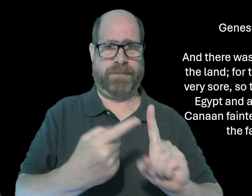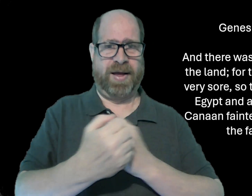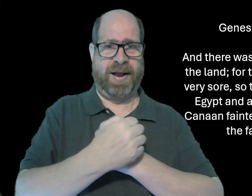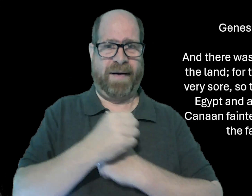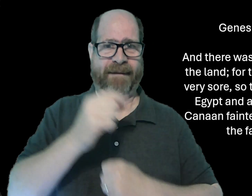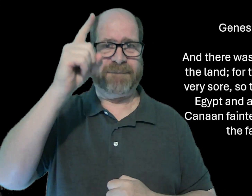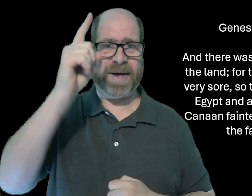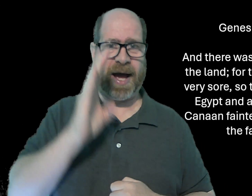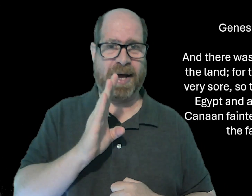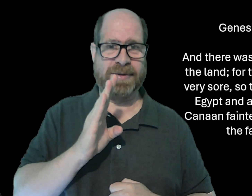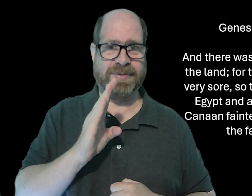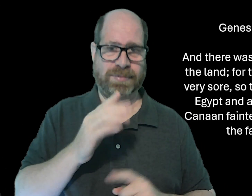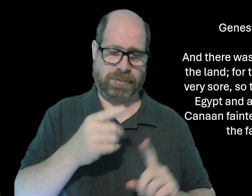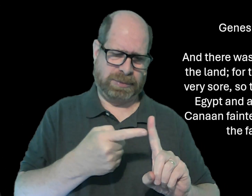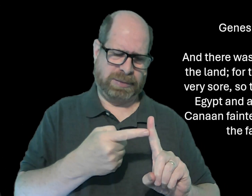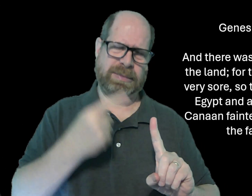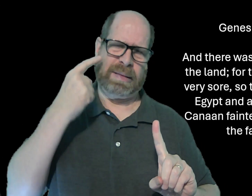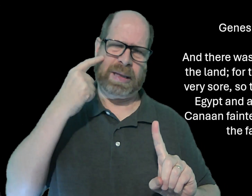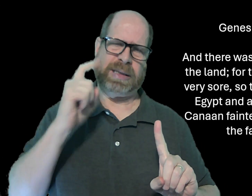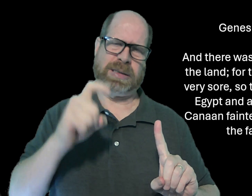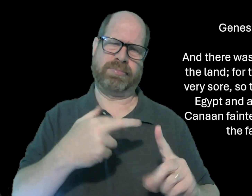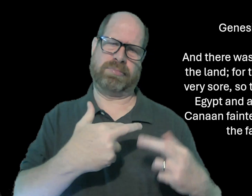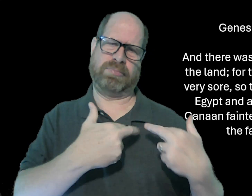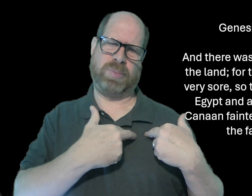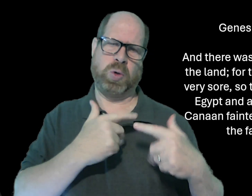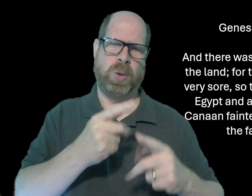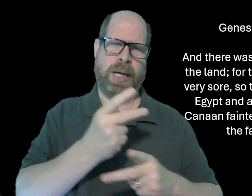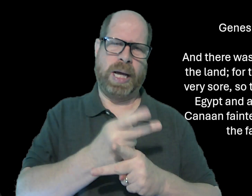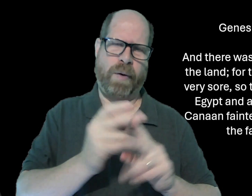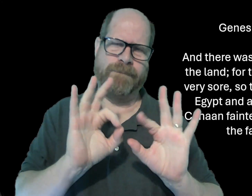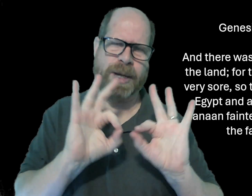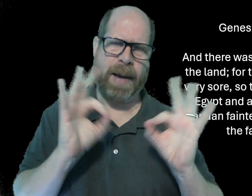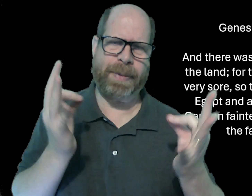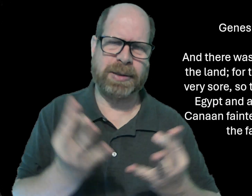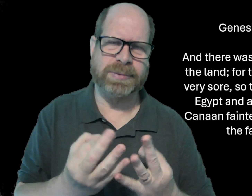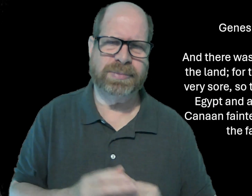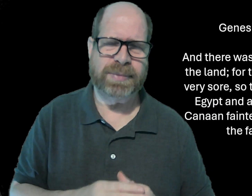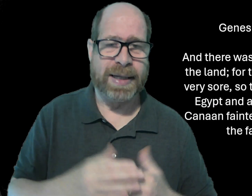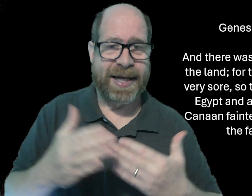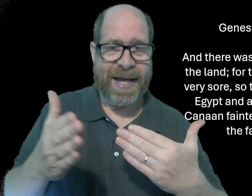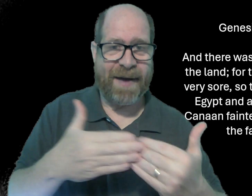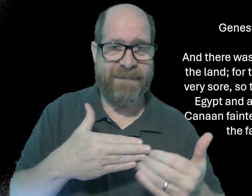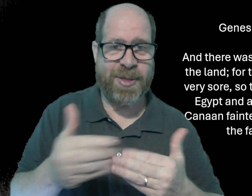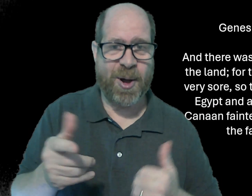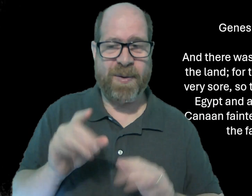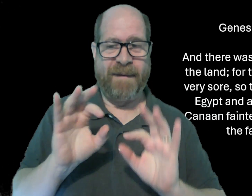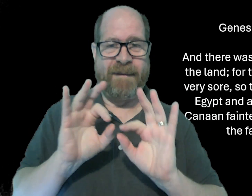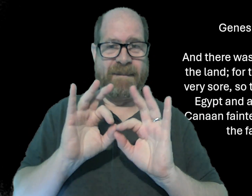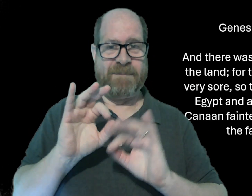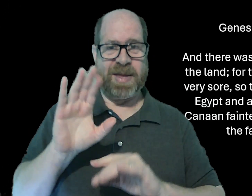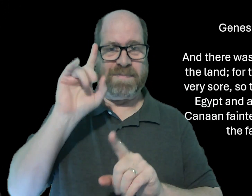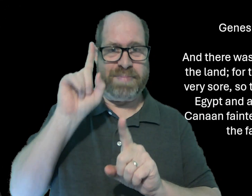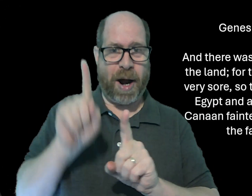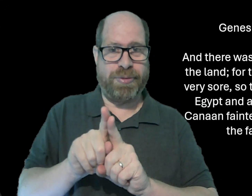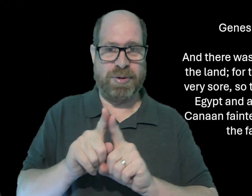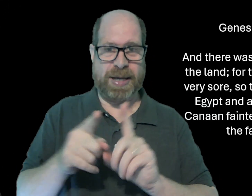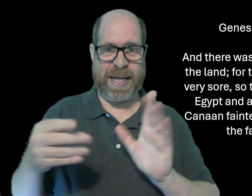Joseph loved God. And he knew it was his responsibility to take care of his family, even though his brothers